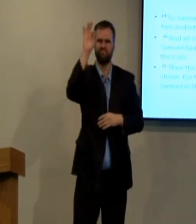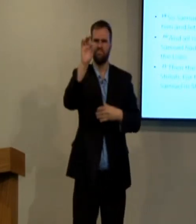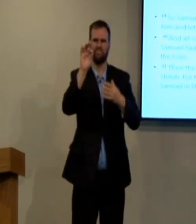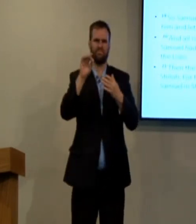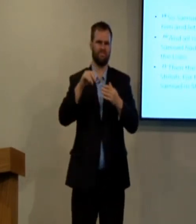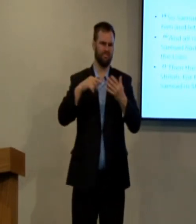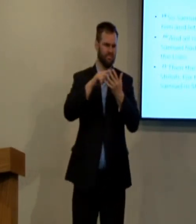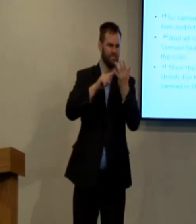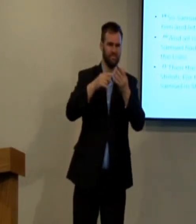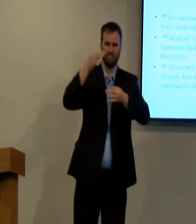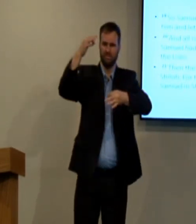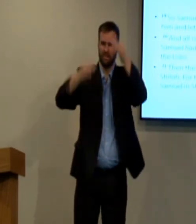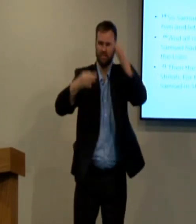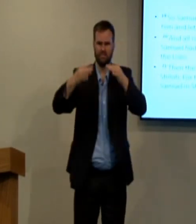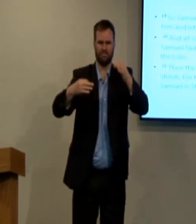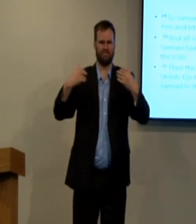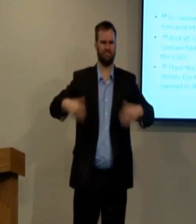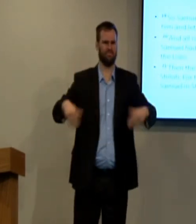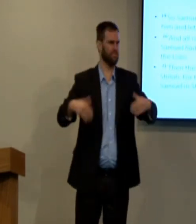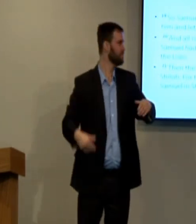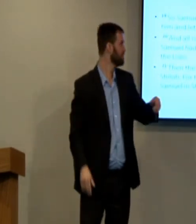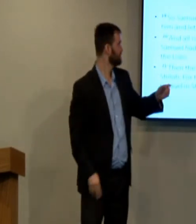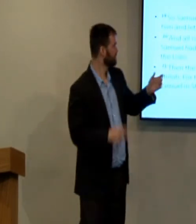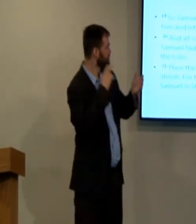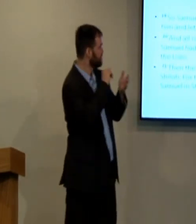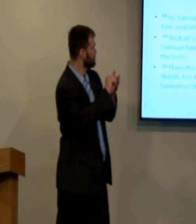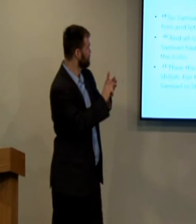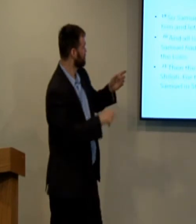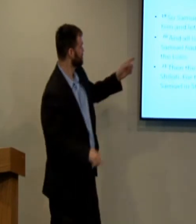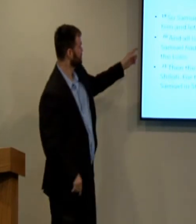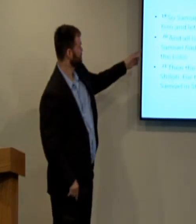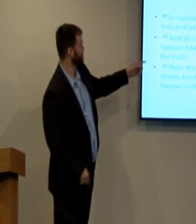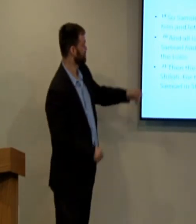powerful prophet preaching God's word and warning of judgment.